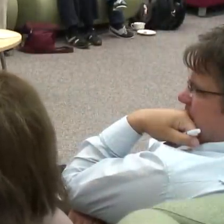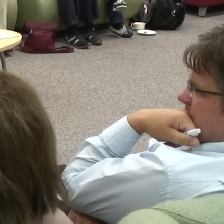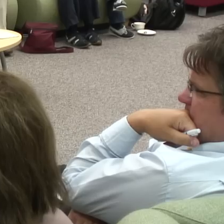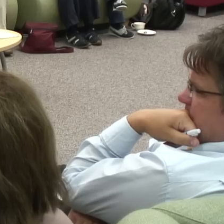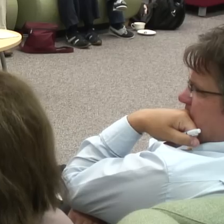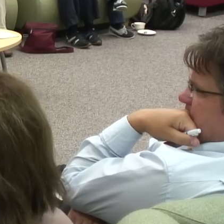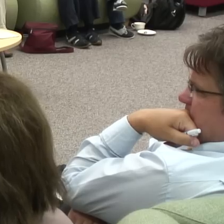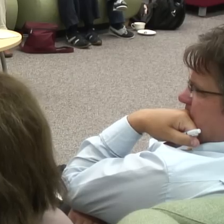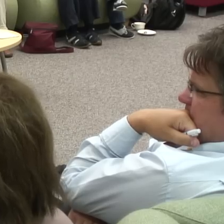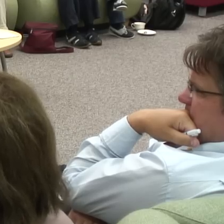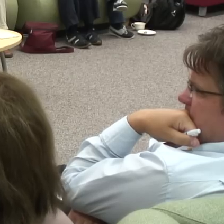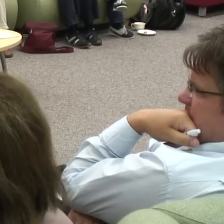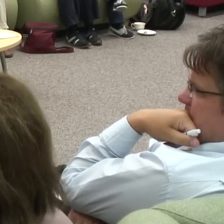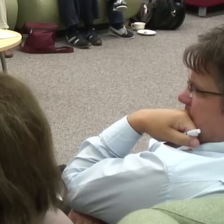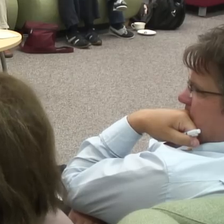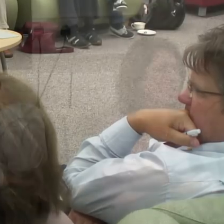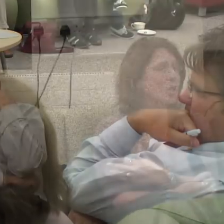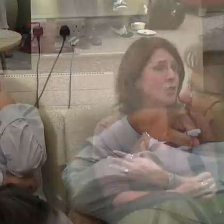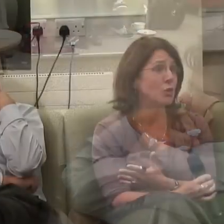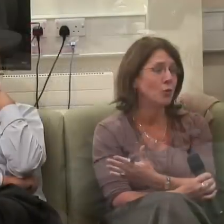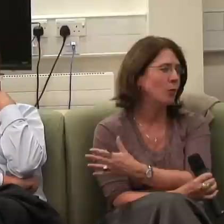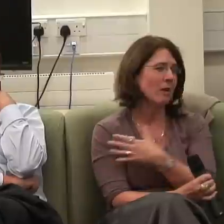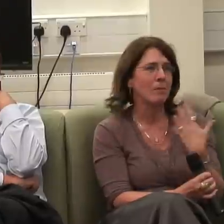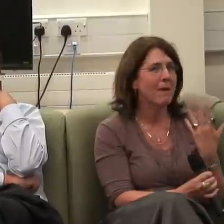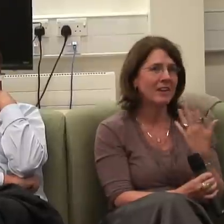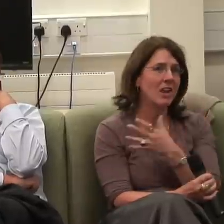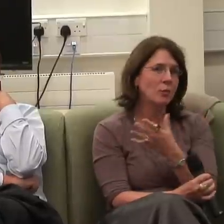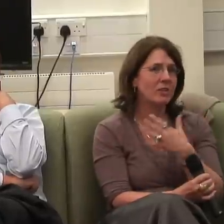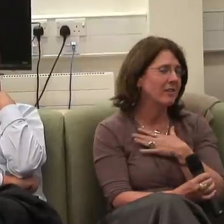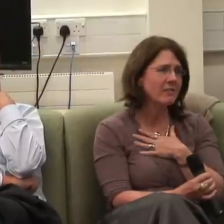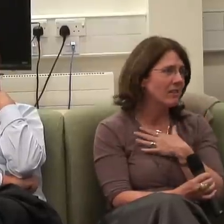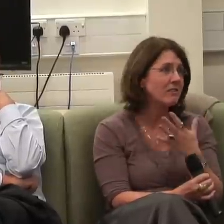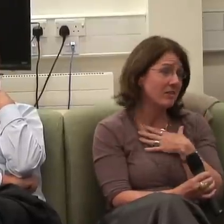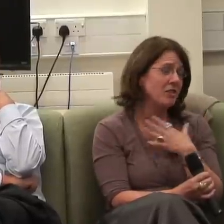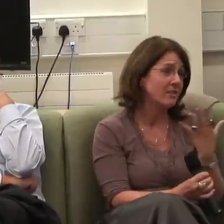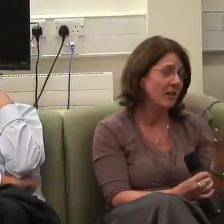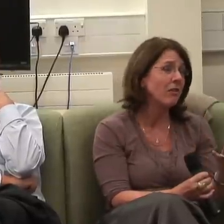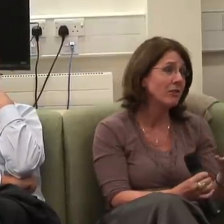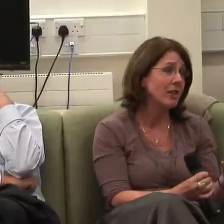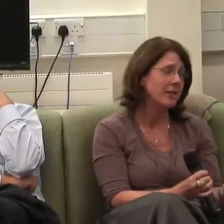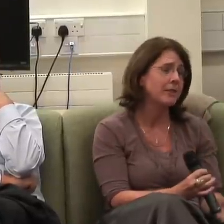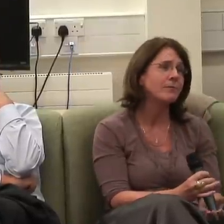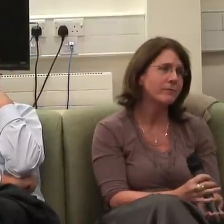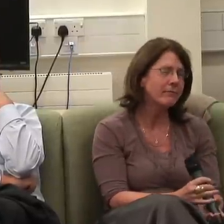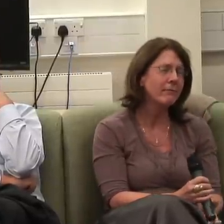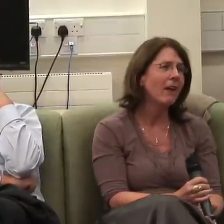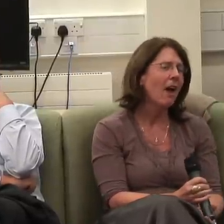of psychiatric powers under the new Mental Health Act to mental health workers such as psychologists,